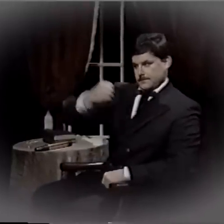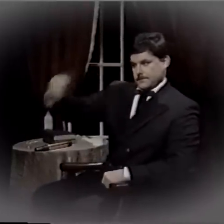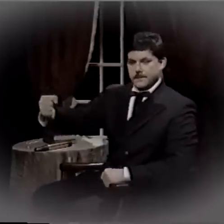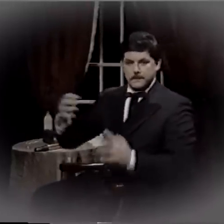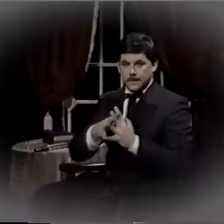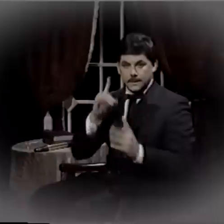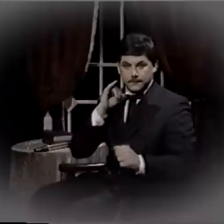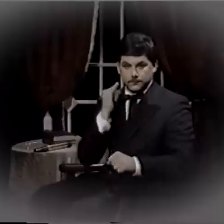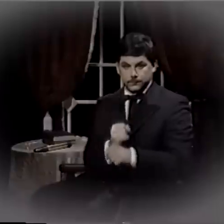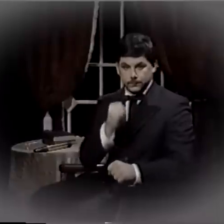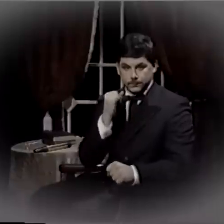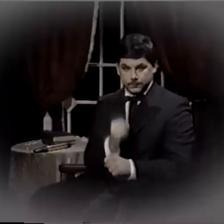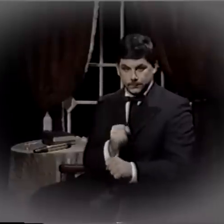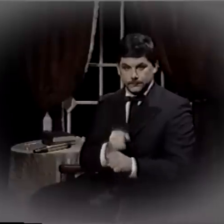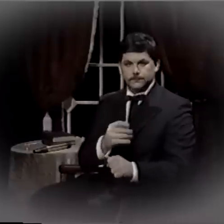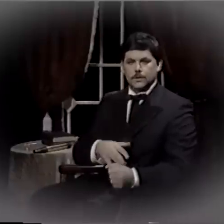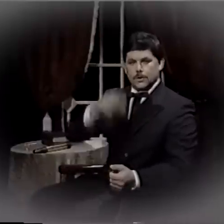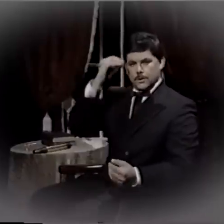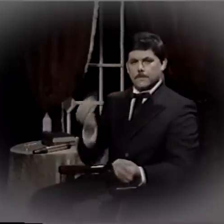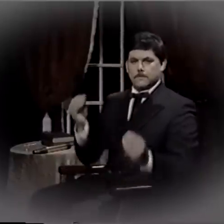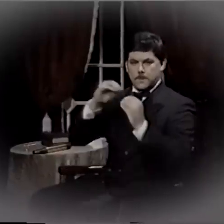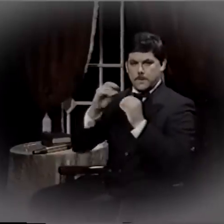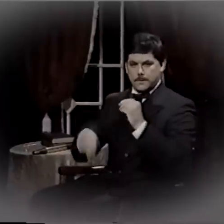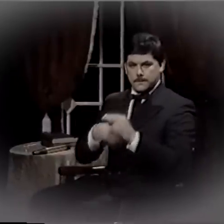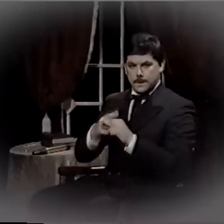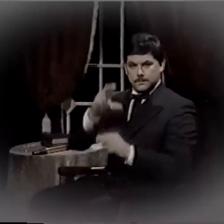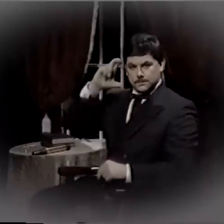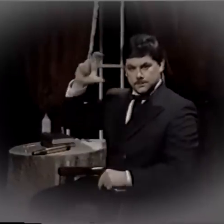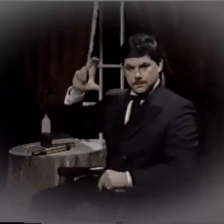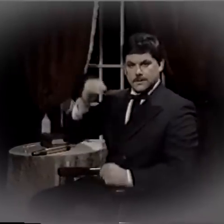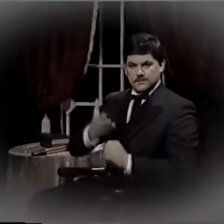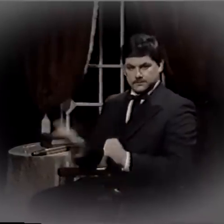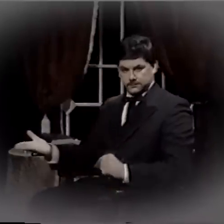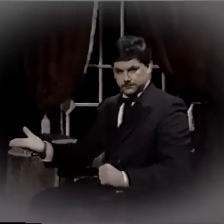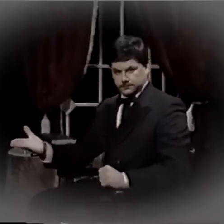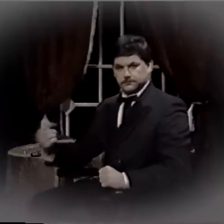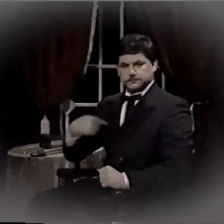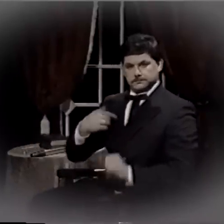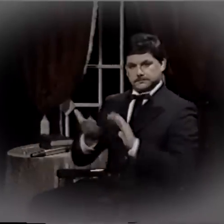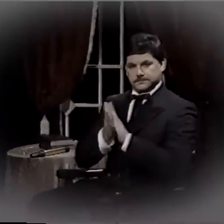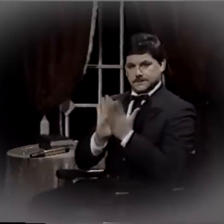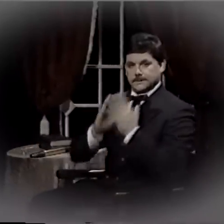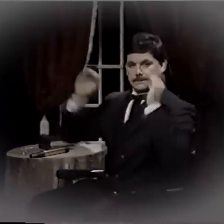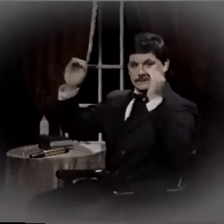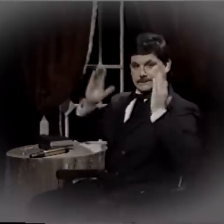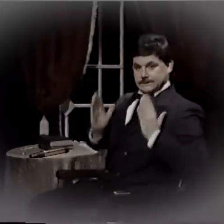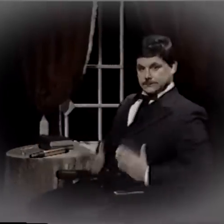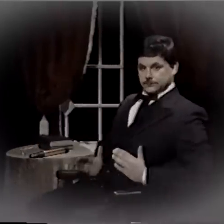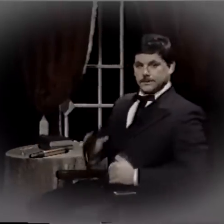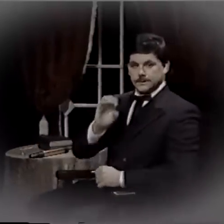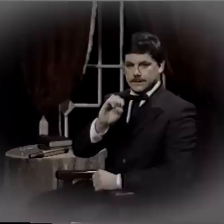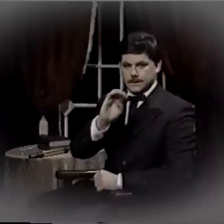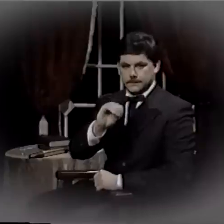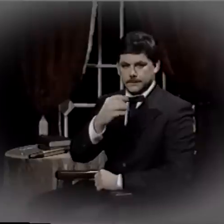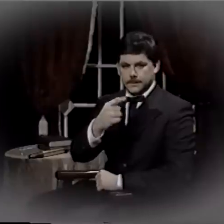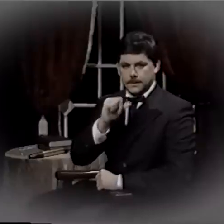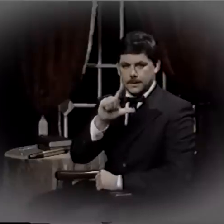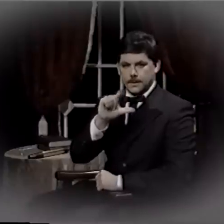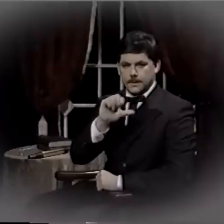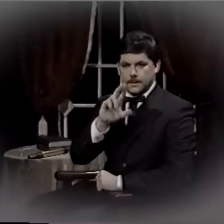When I was 11, my parents sent me to the American School for the Deaf, where I learned about the sun, the moon, the stars, and a lot more.